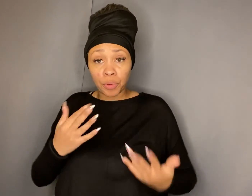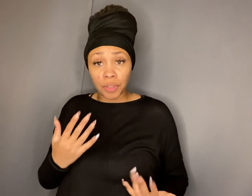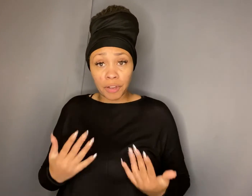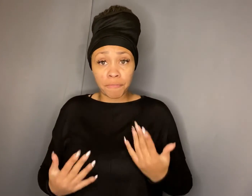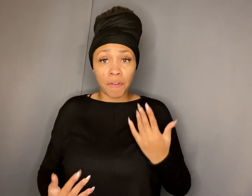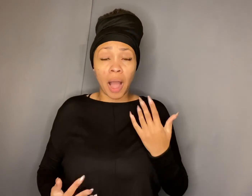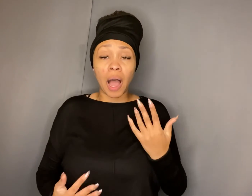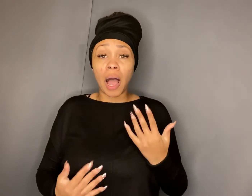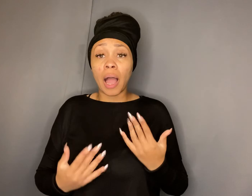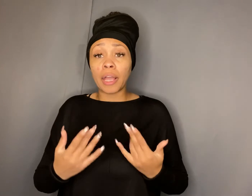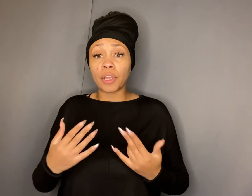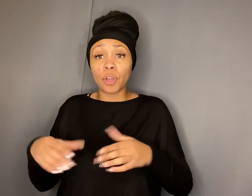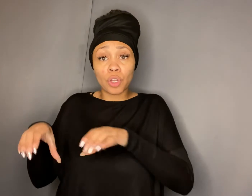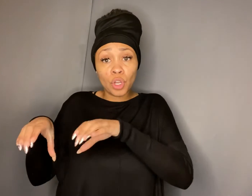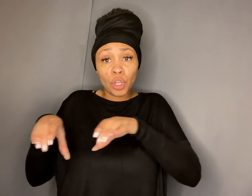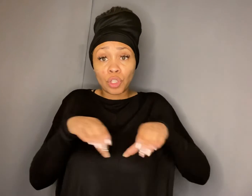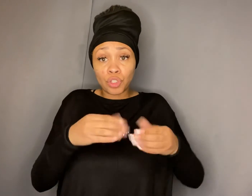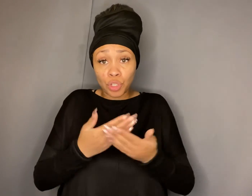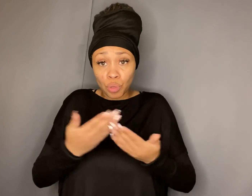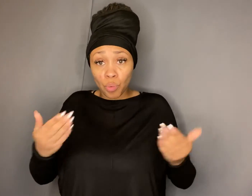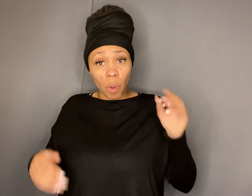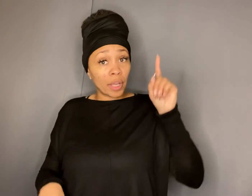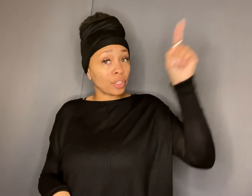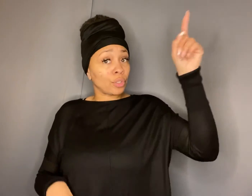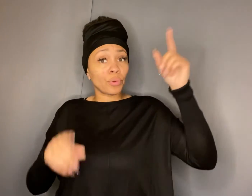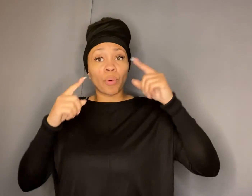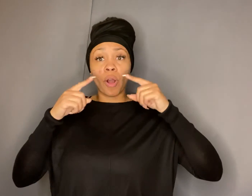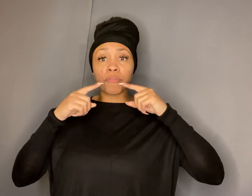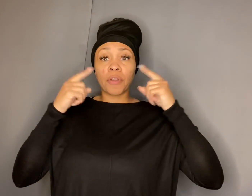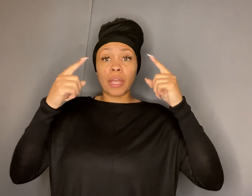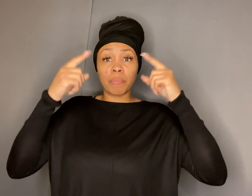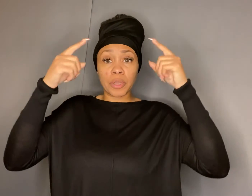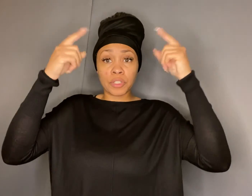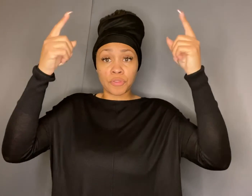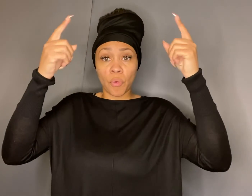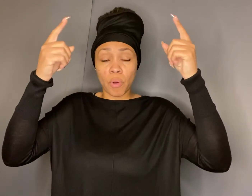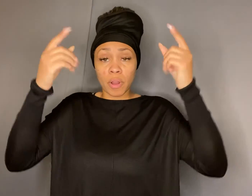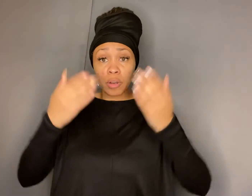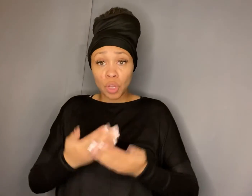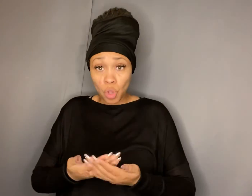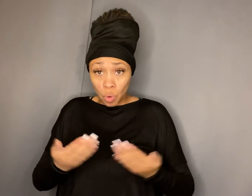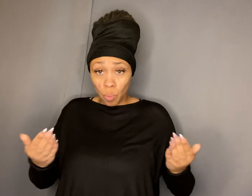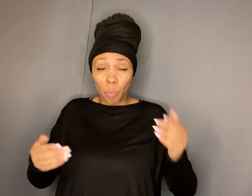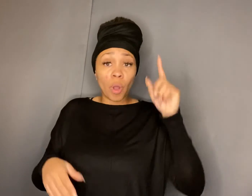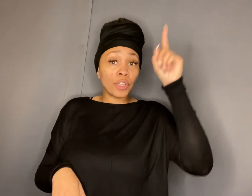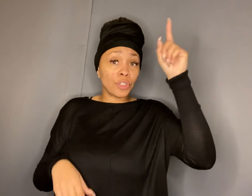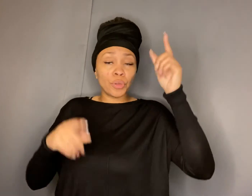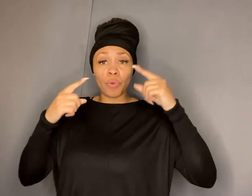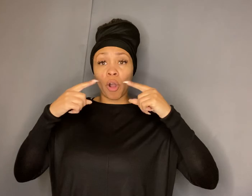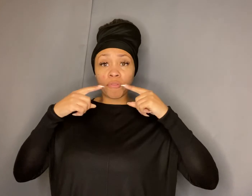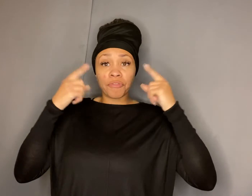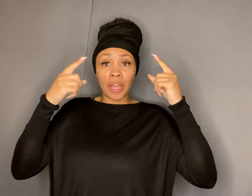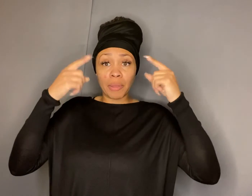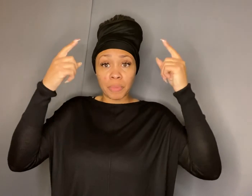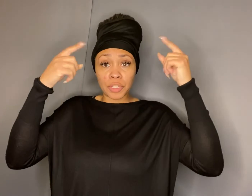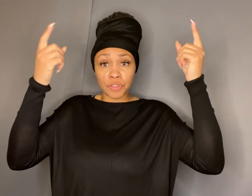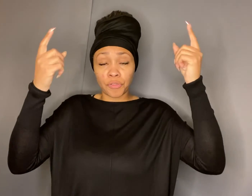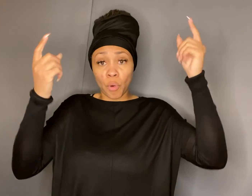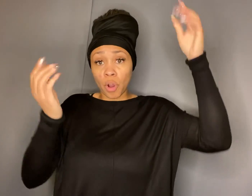the fire do what you are famous for what you are famous for